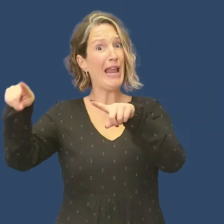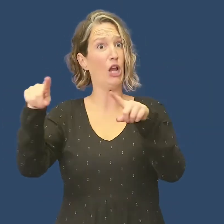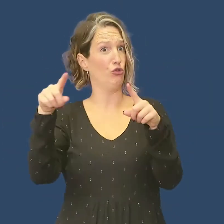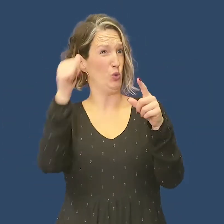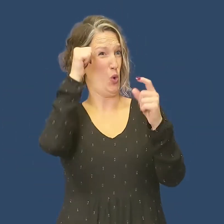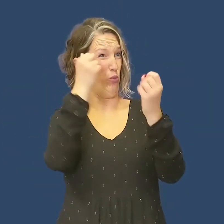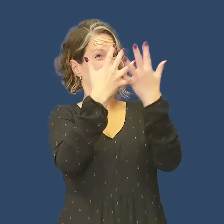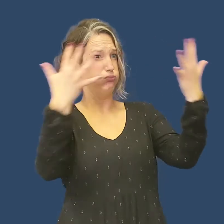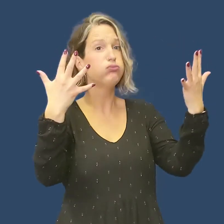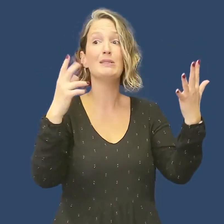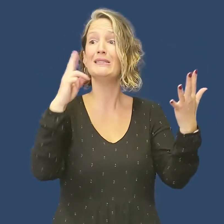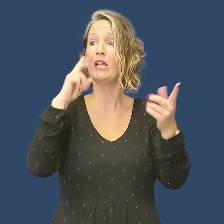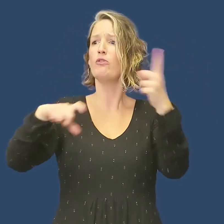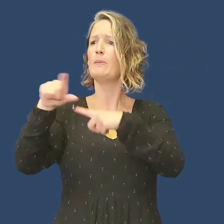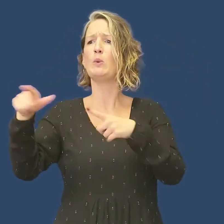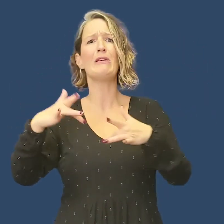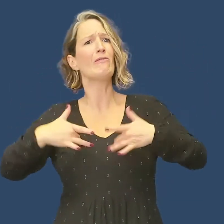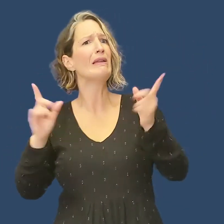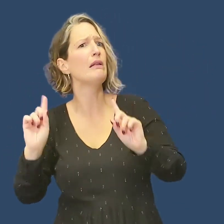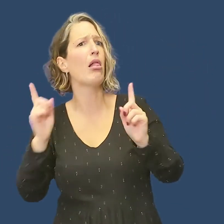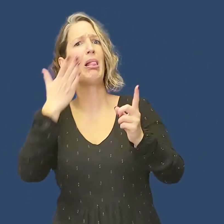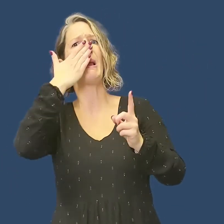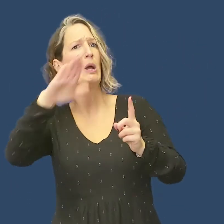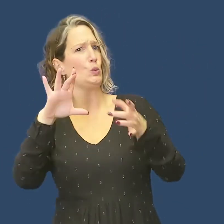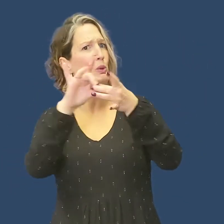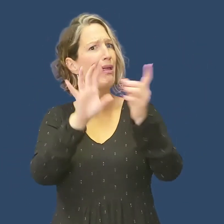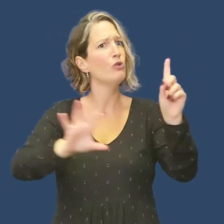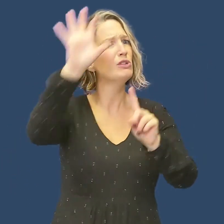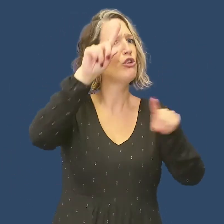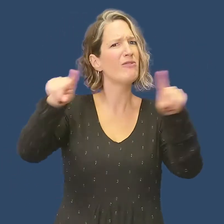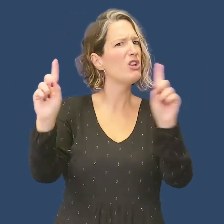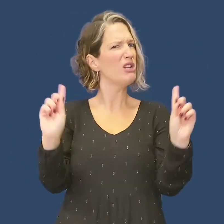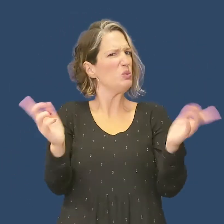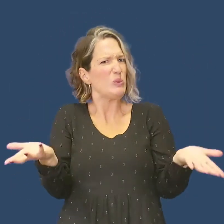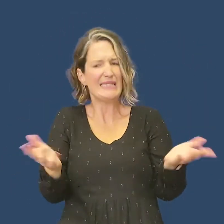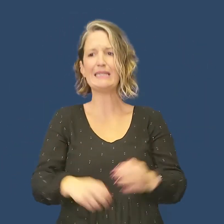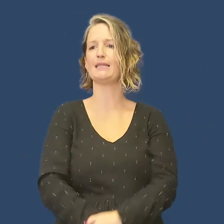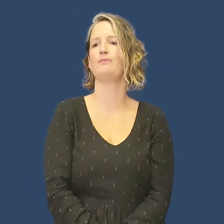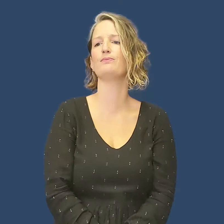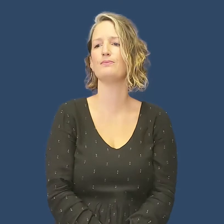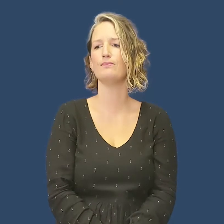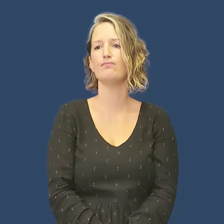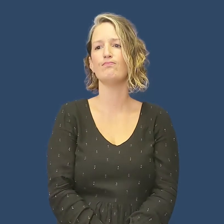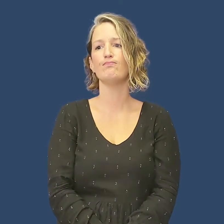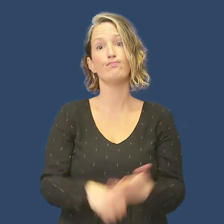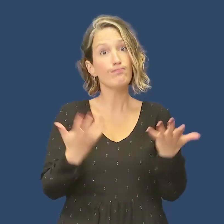of regional variation for British Sign Language. What we're also interested to know is the Deaf community's attitude to this.